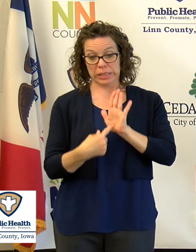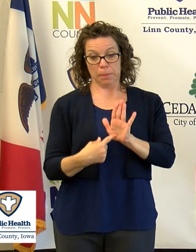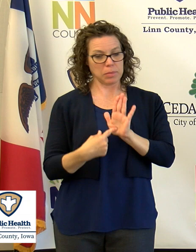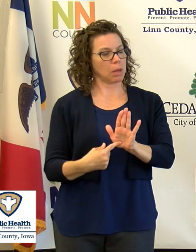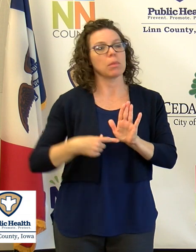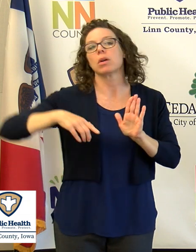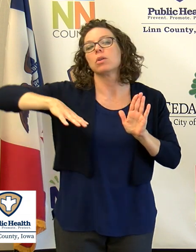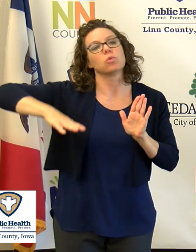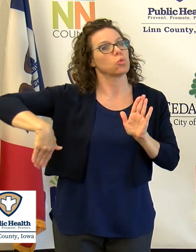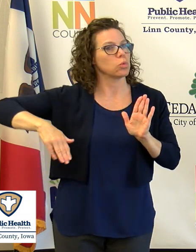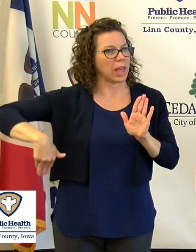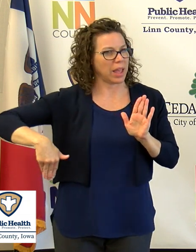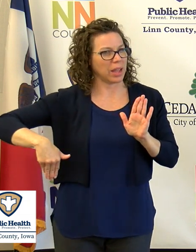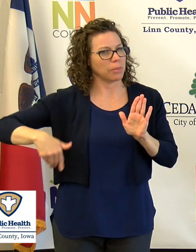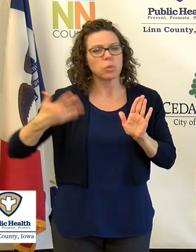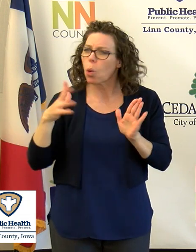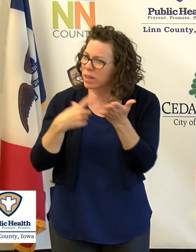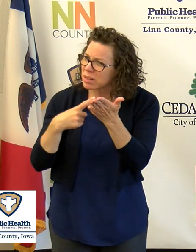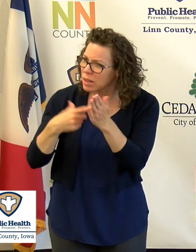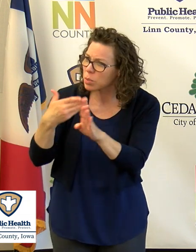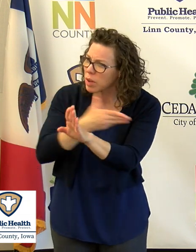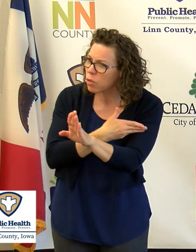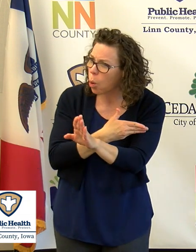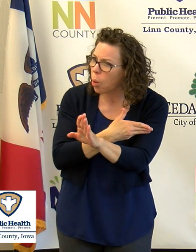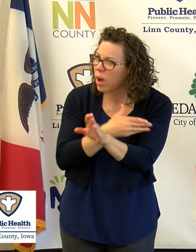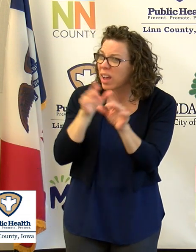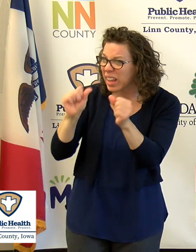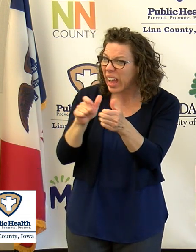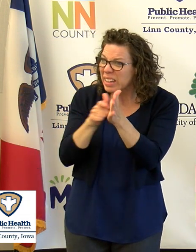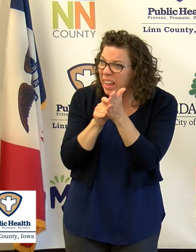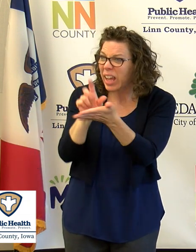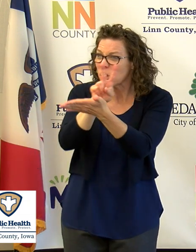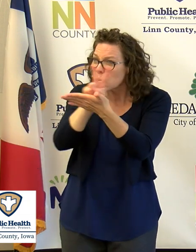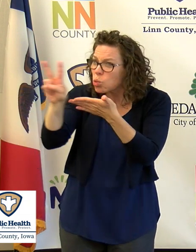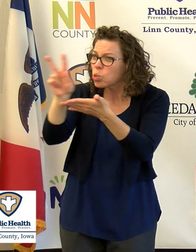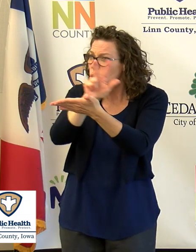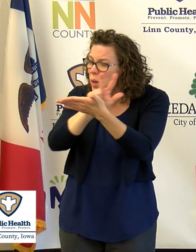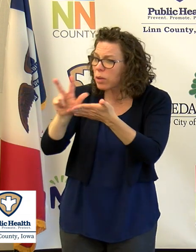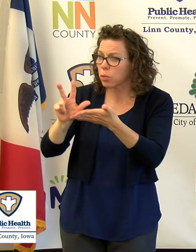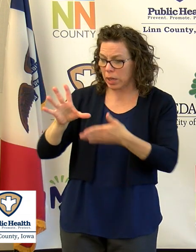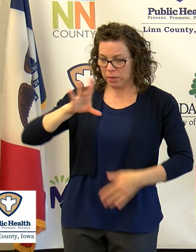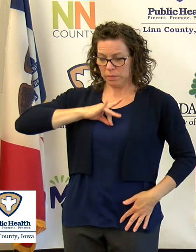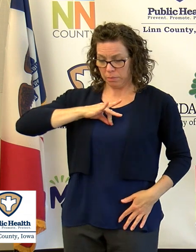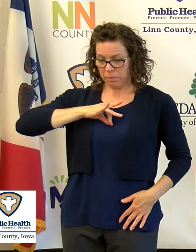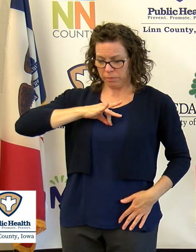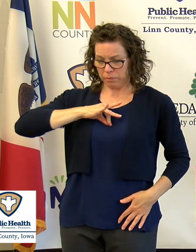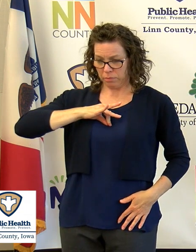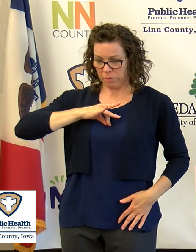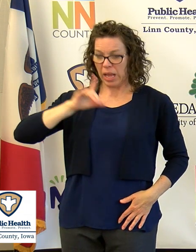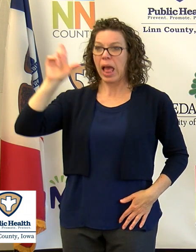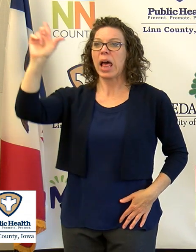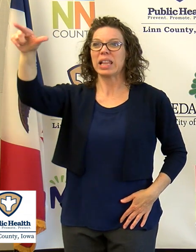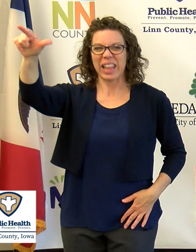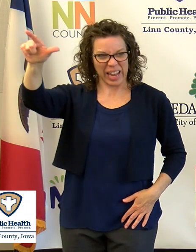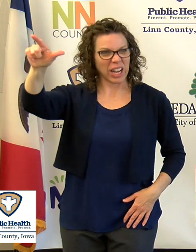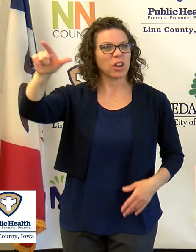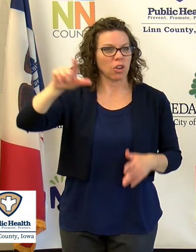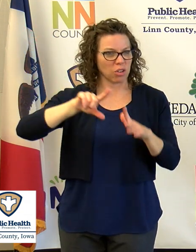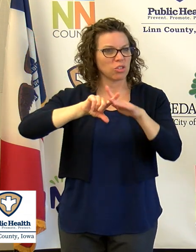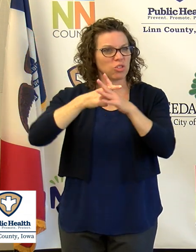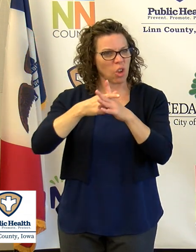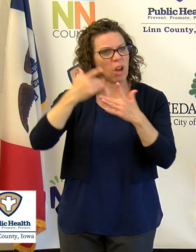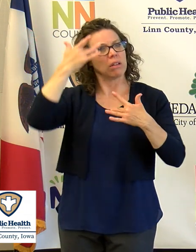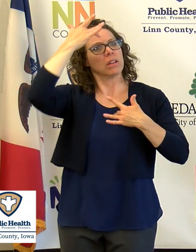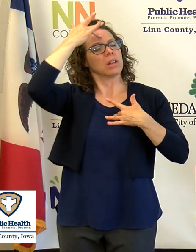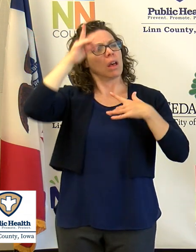we just talked about a little bit earlier how it can take two to three weeks, sometimes before you start to see things. The incubation period, so the